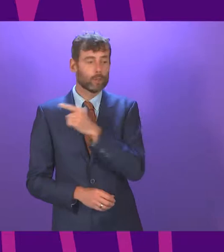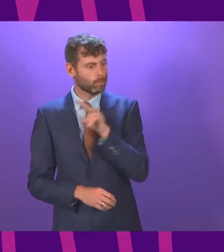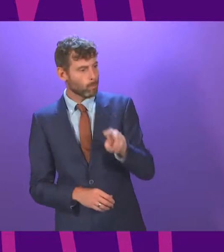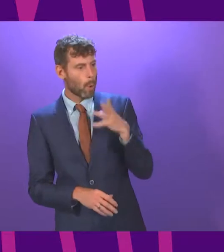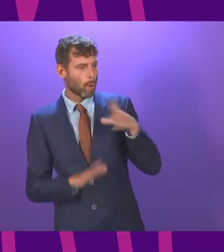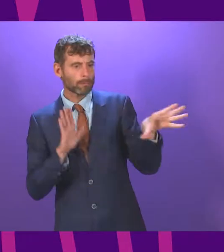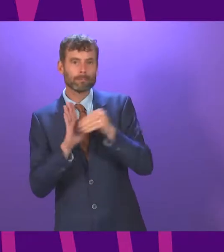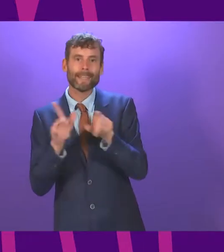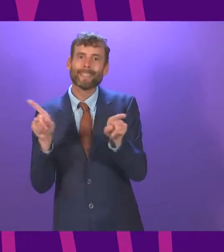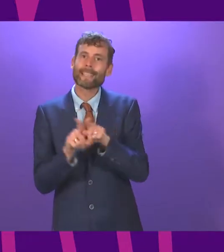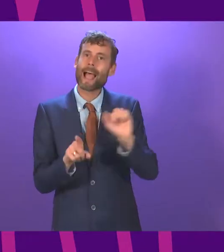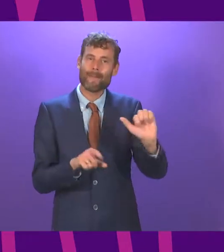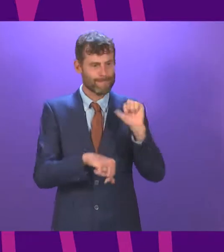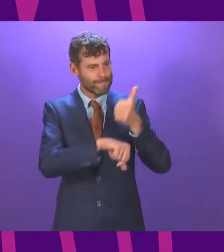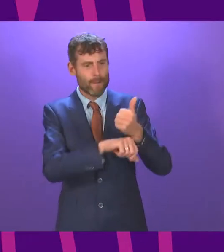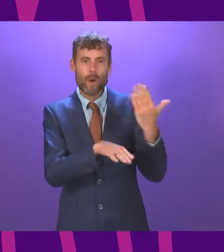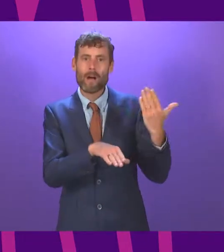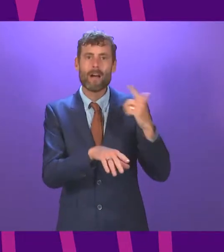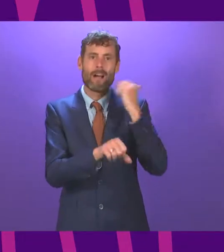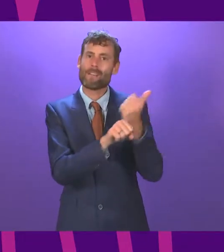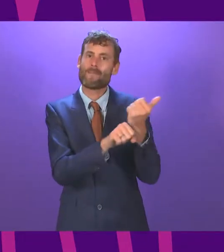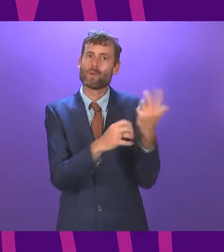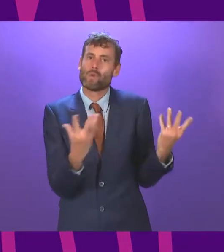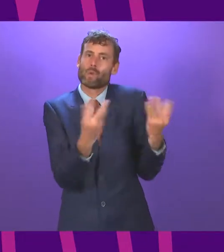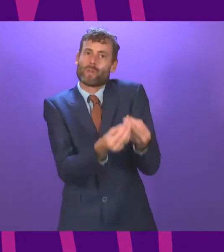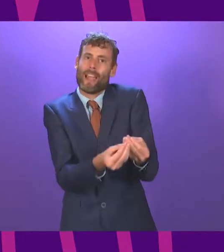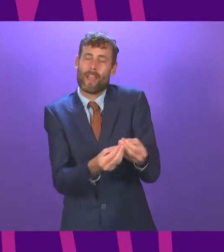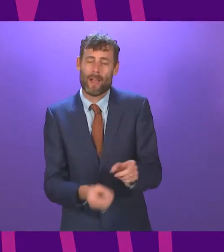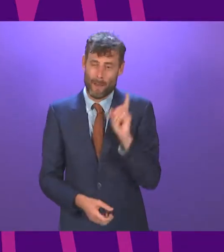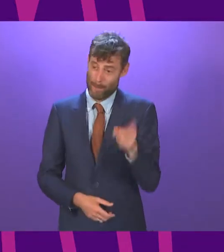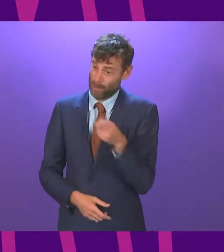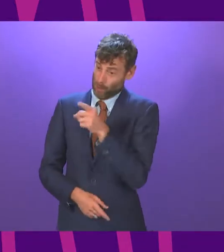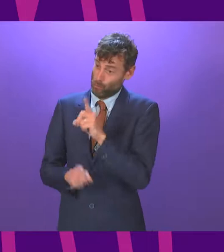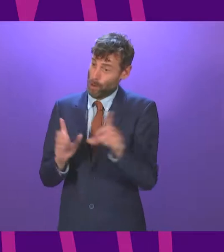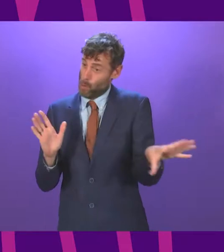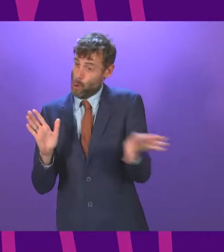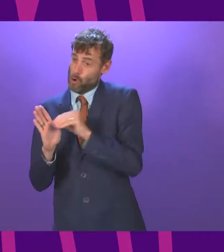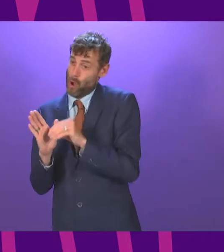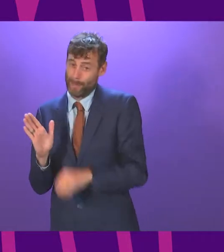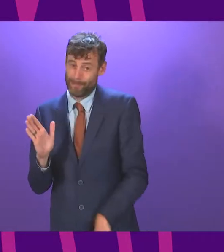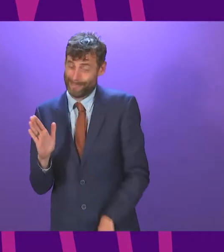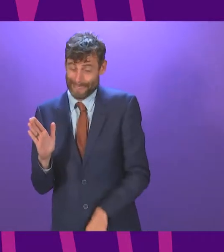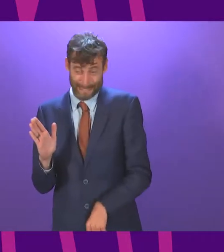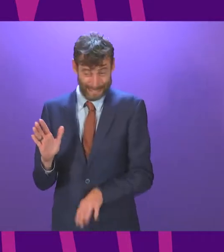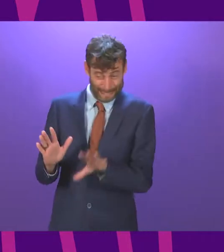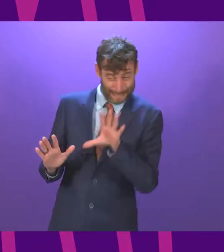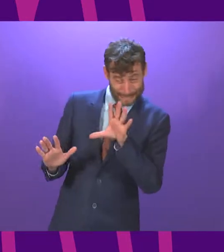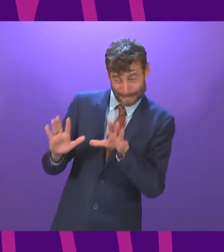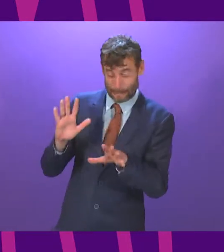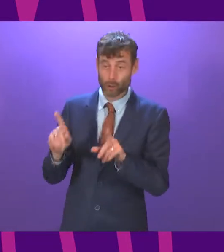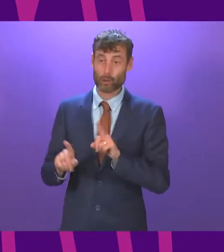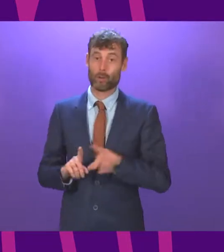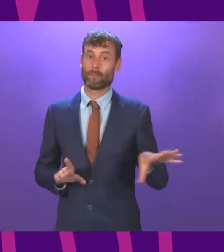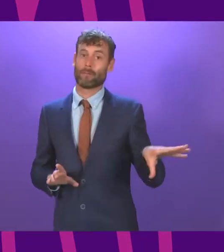Scottish Greens to ministerial office. However, theirs is a pale imitation of the deal hatched on the other side of the world, and thin